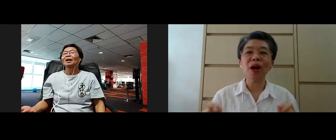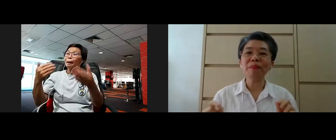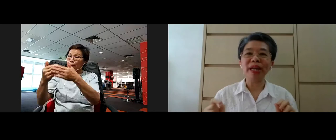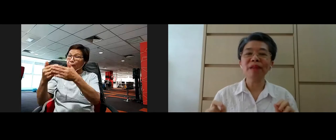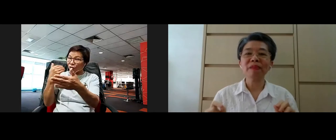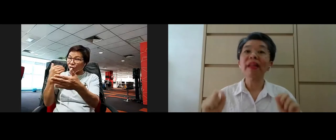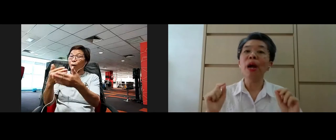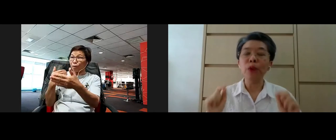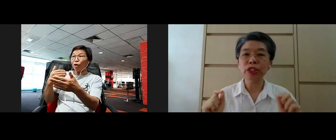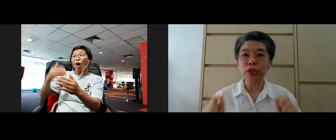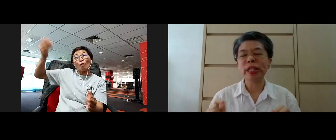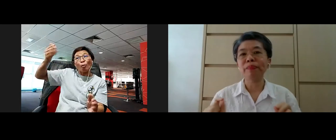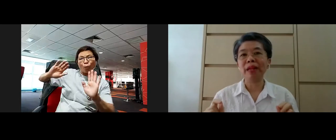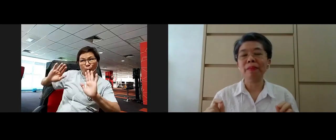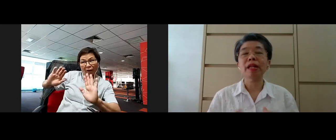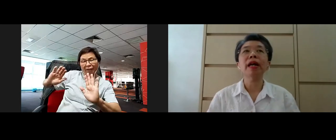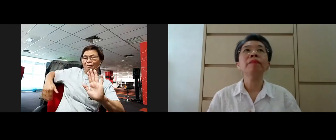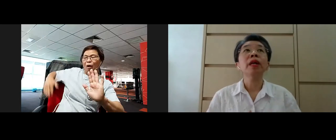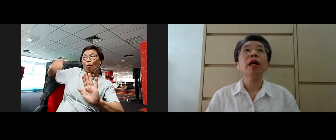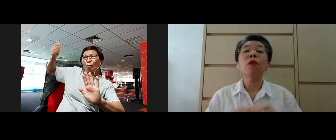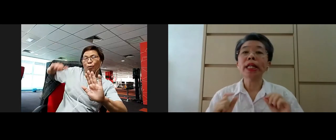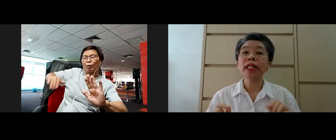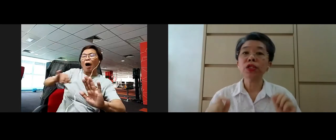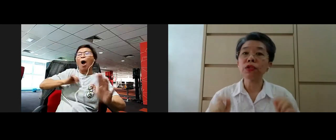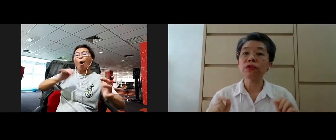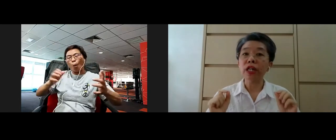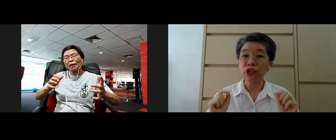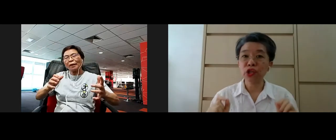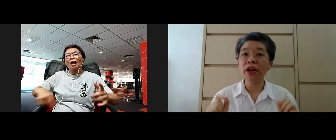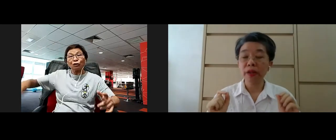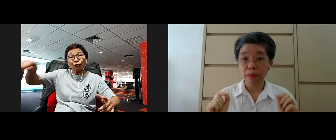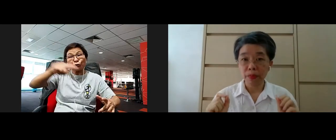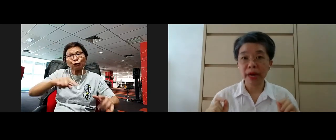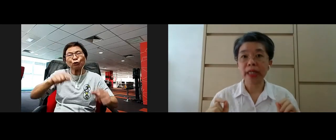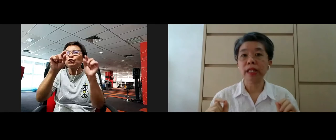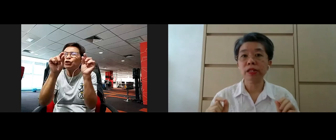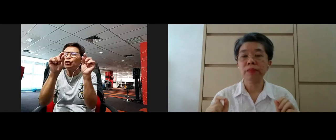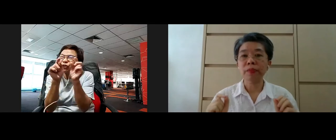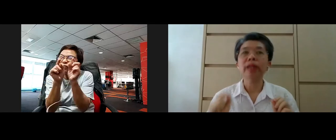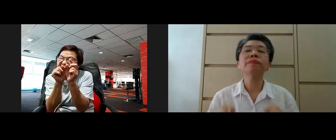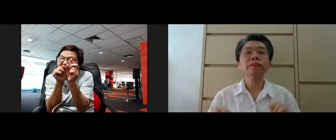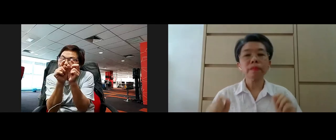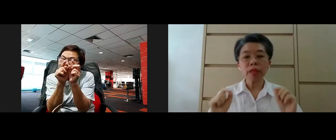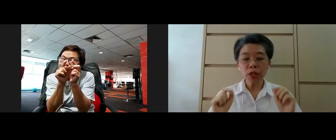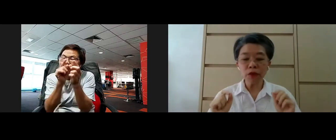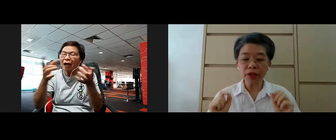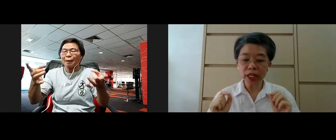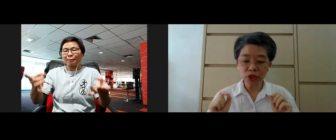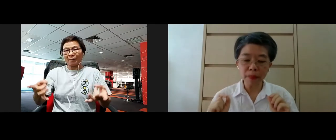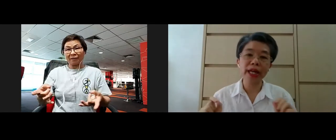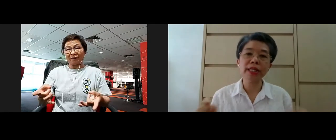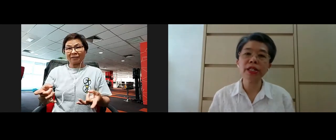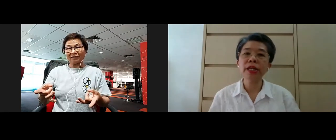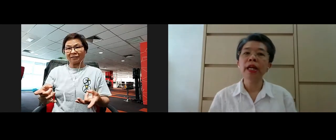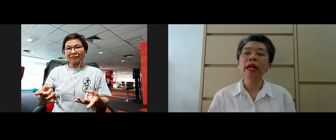into the topic, I want to do something, yeah? I want us to do a short practice, yeah? So for